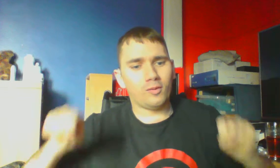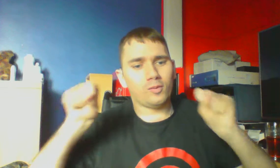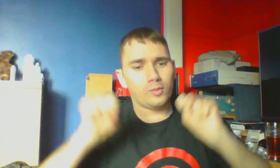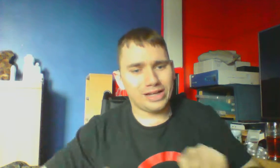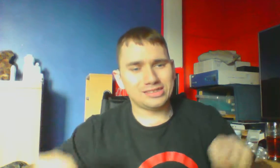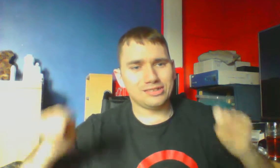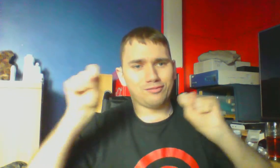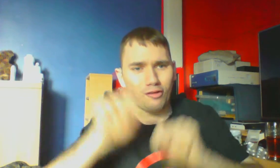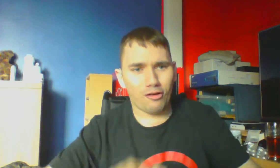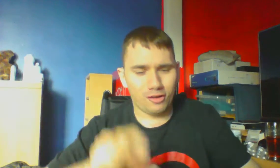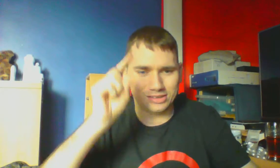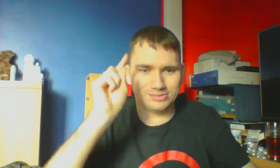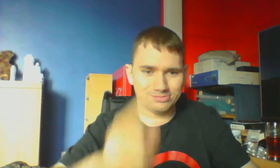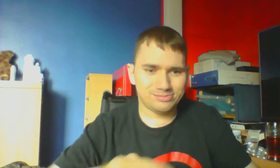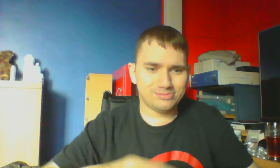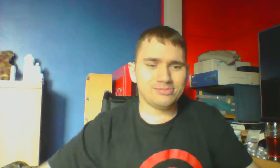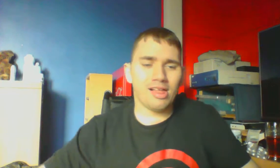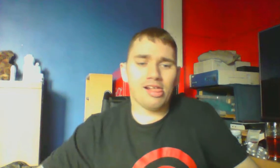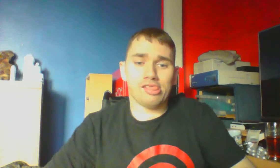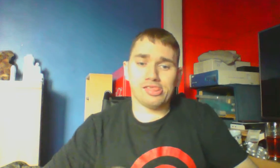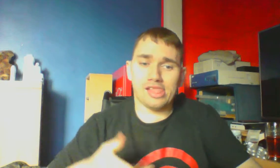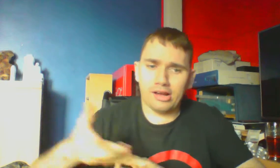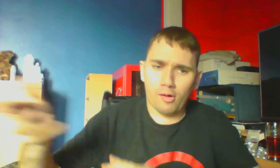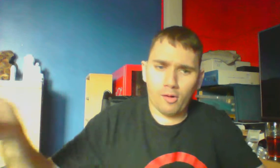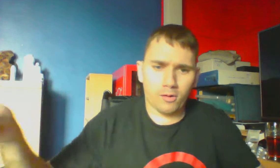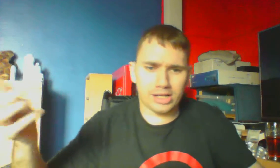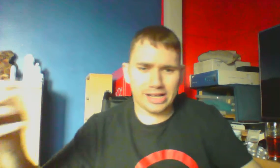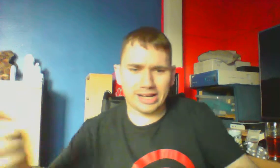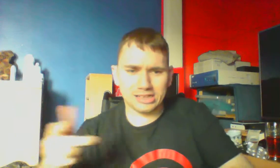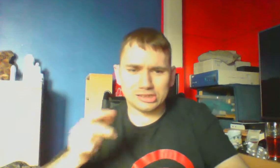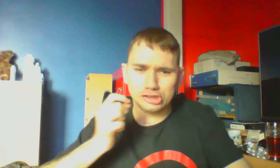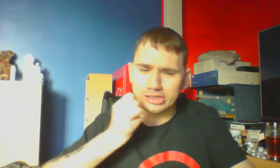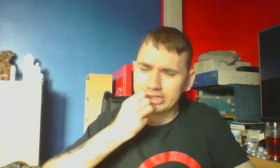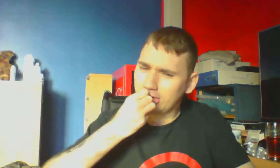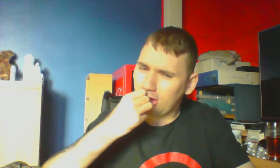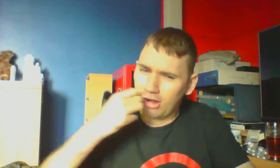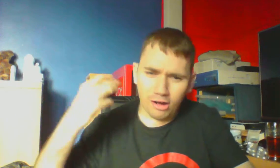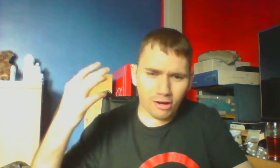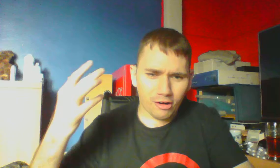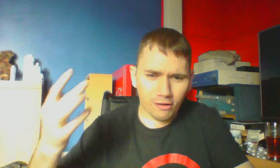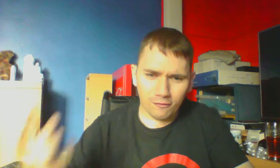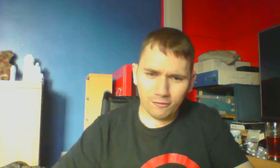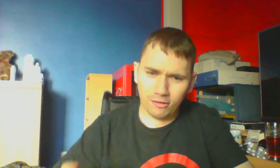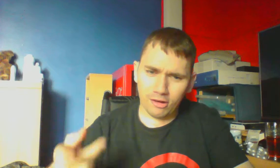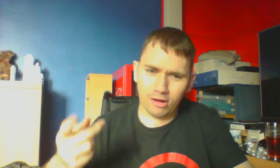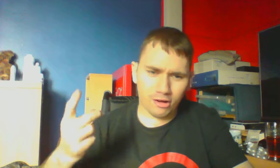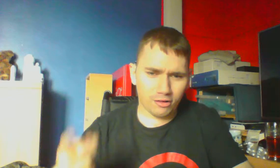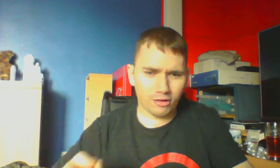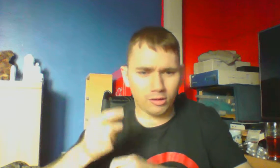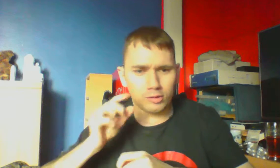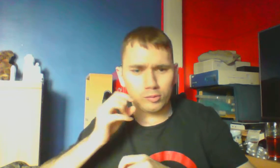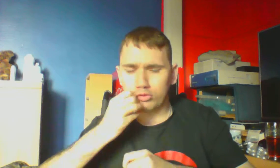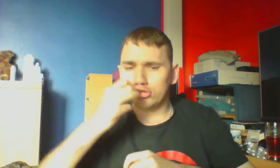weird to fall There you go Isn't she loving